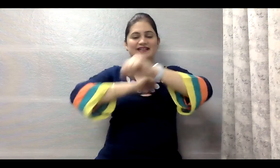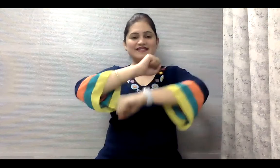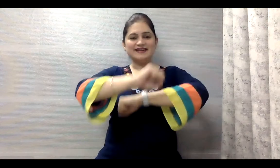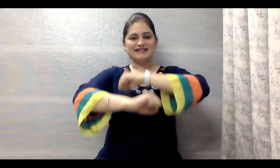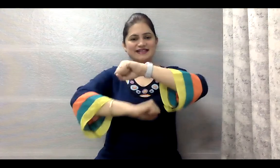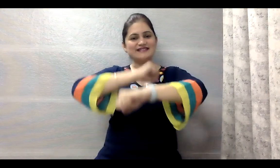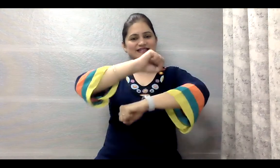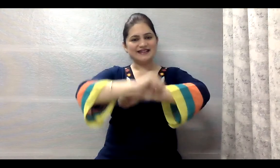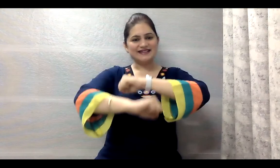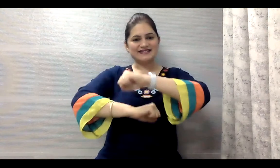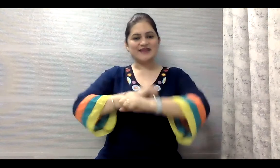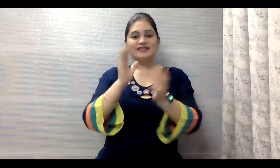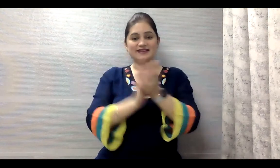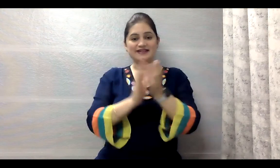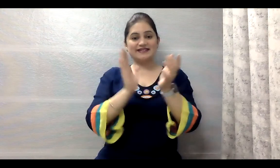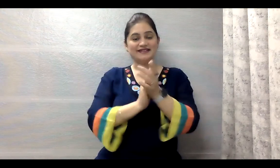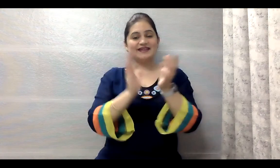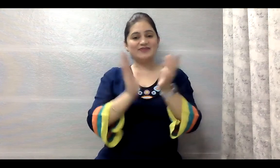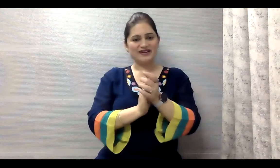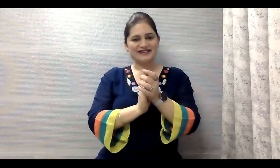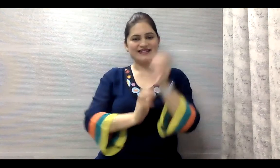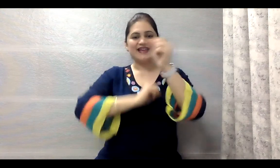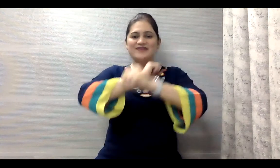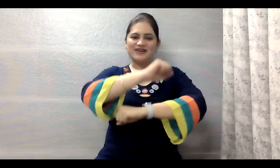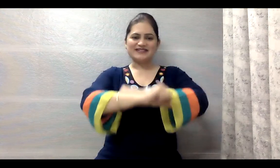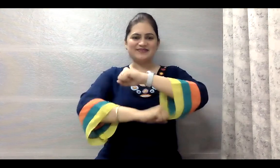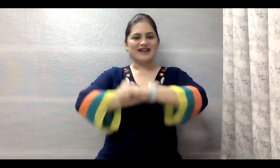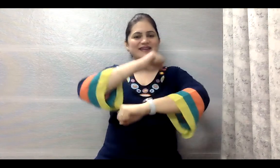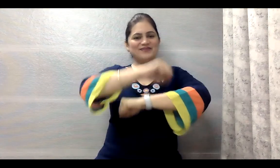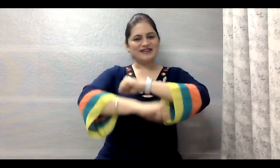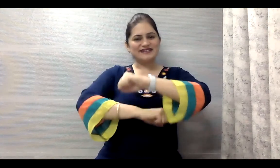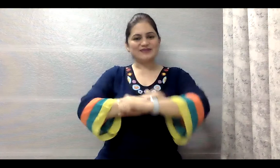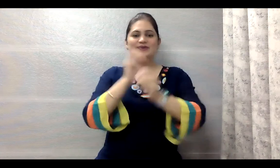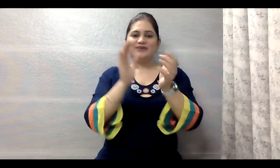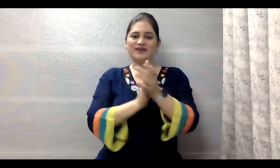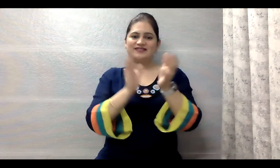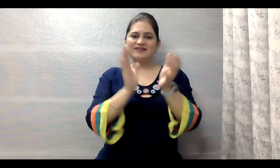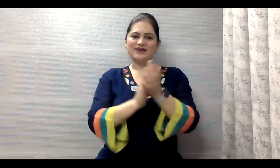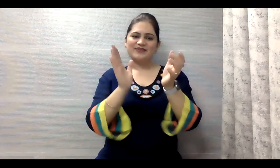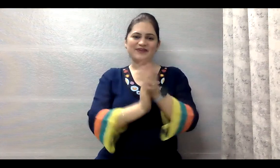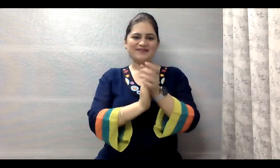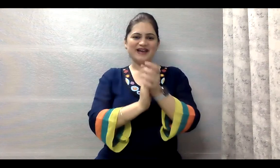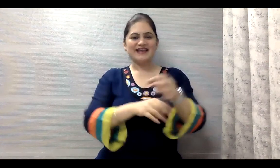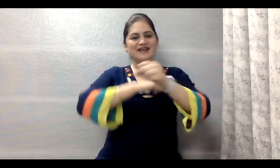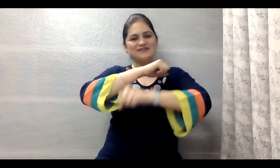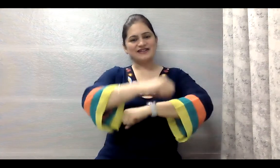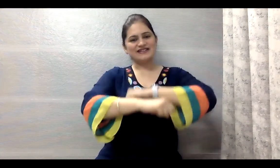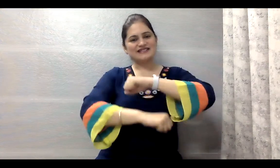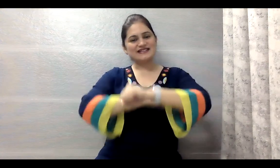36, 37, 38, 39, 40. 41, 42, 43, 44, 45. 46,